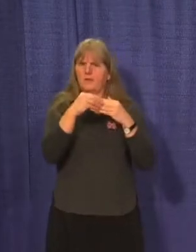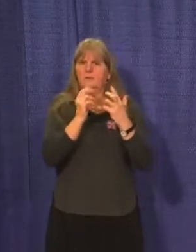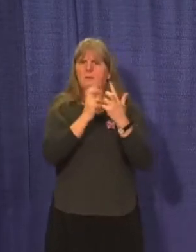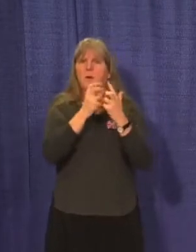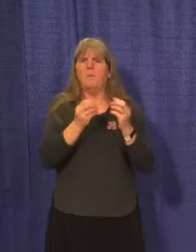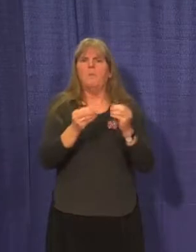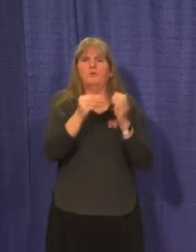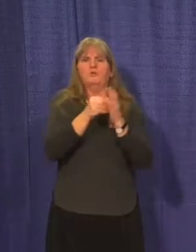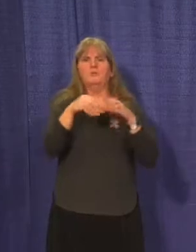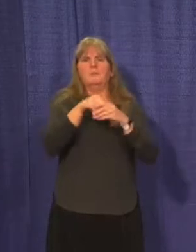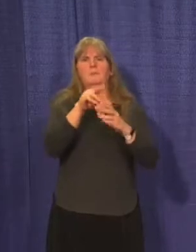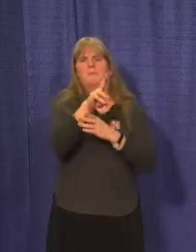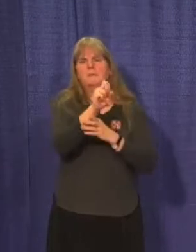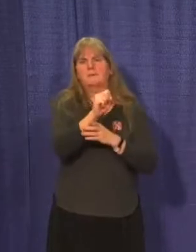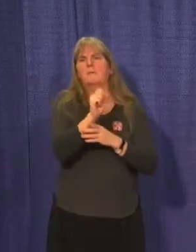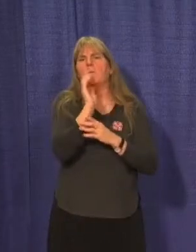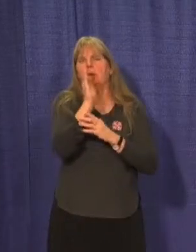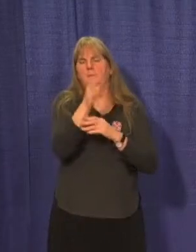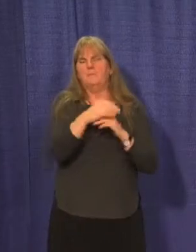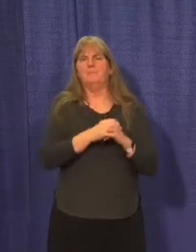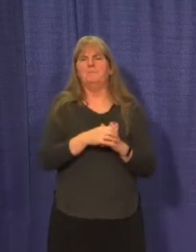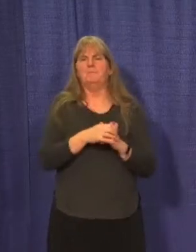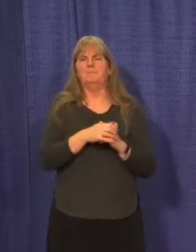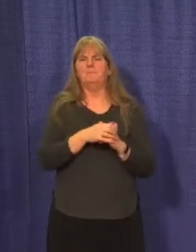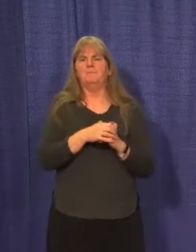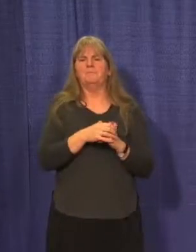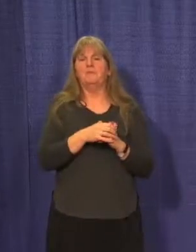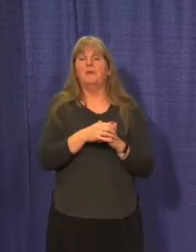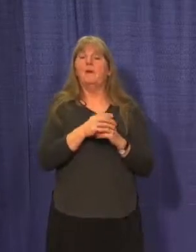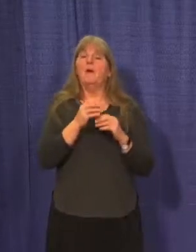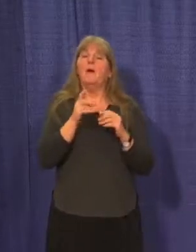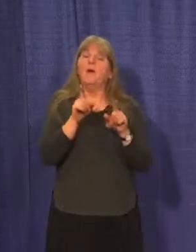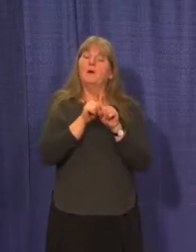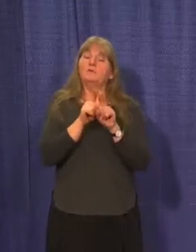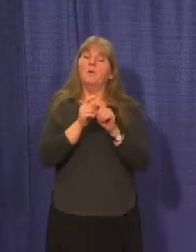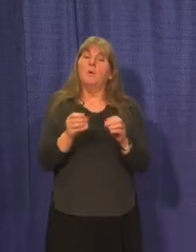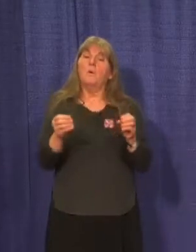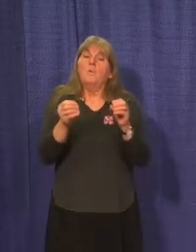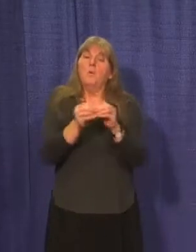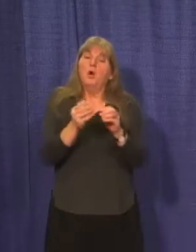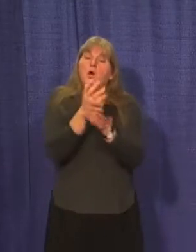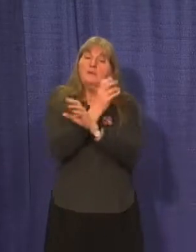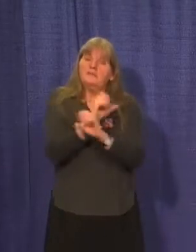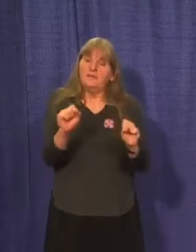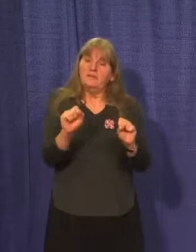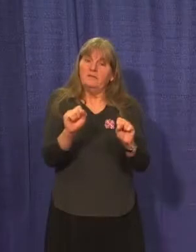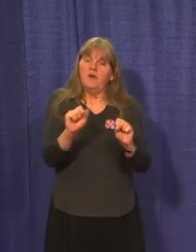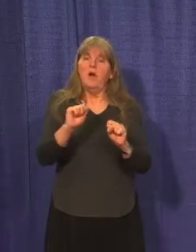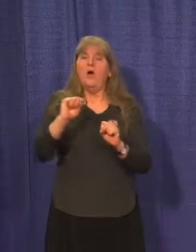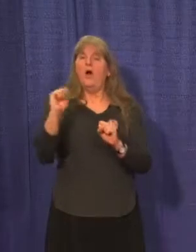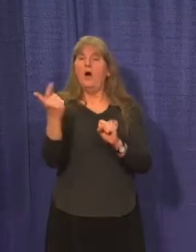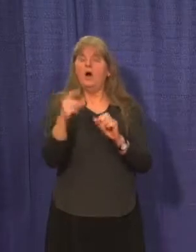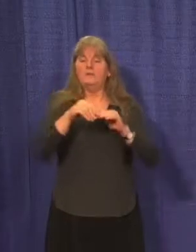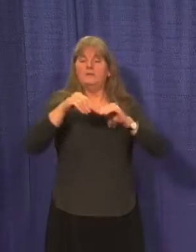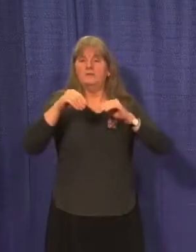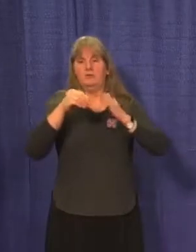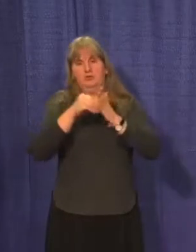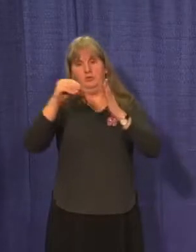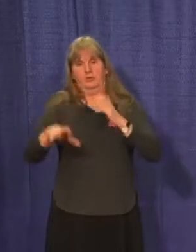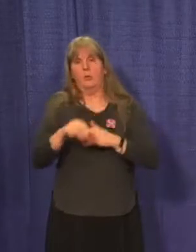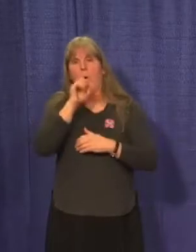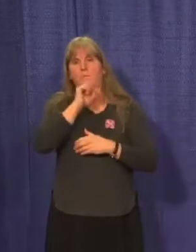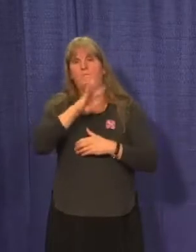students. To add an extra layer of safety, we will require all students age 5 and older